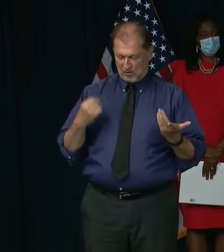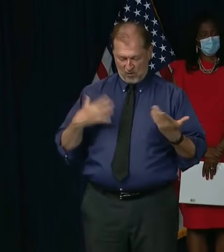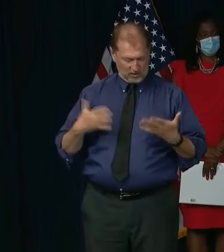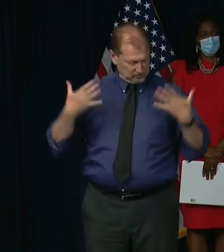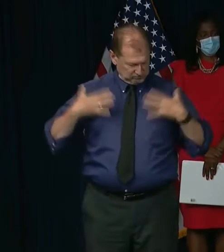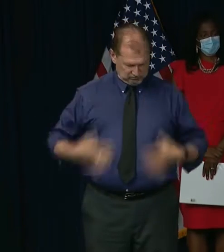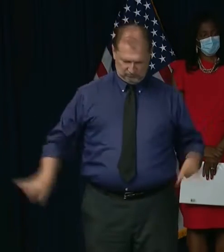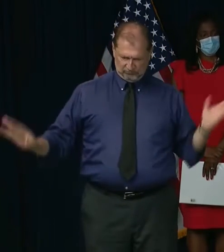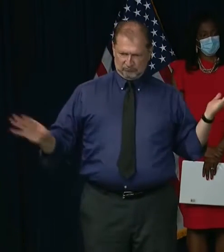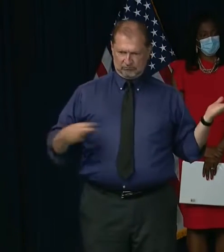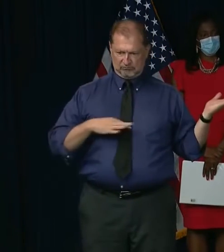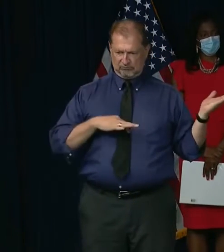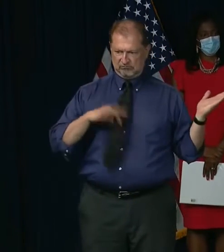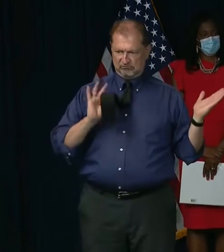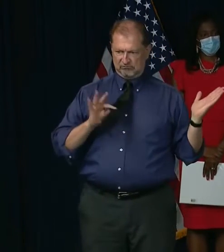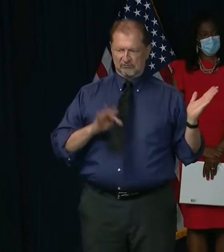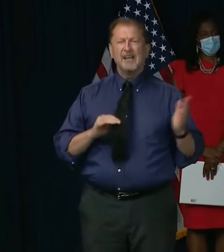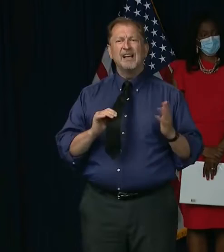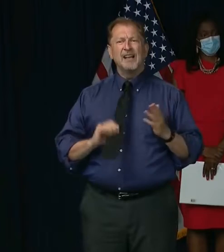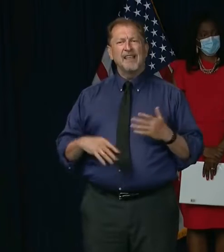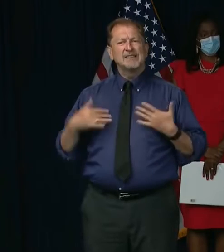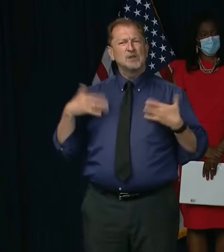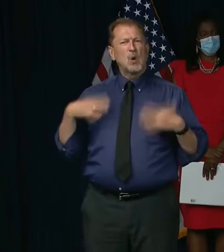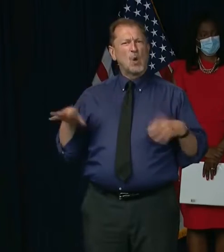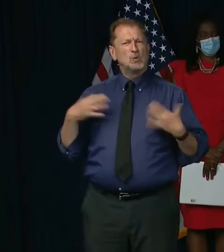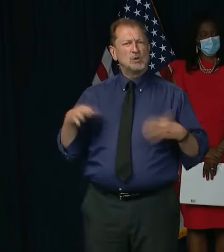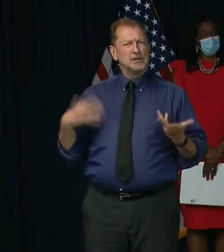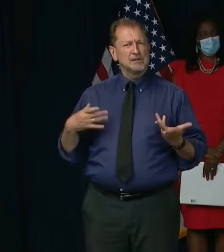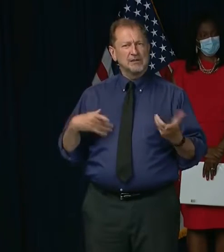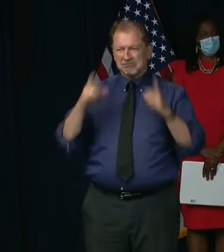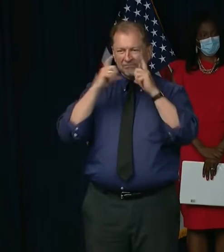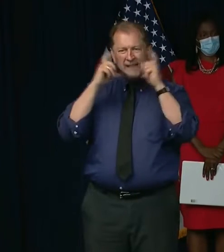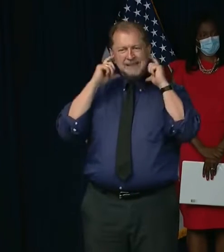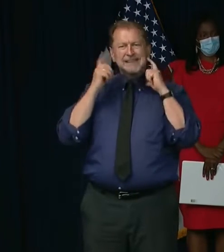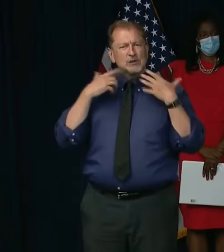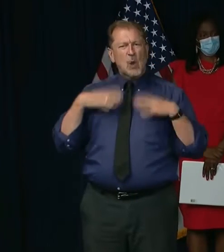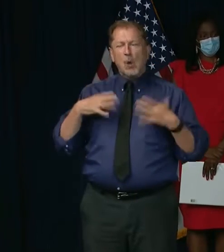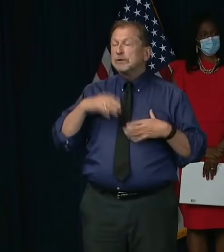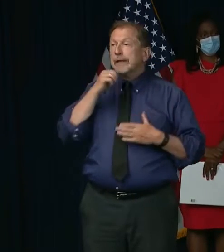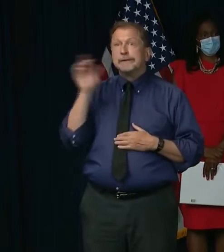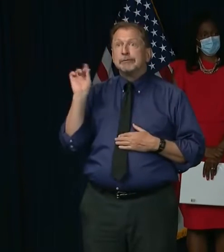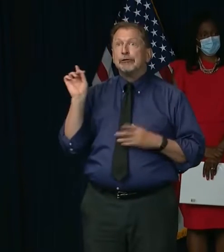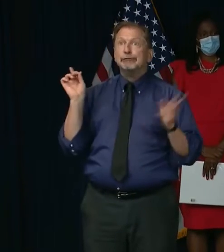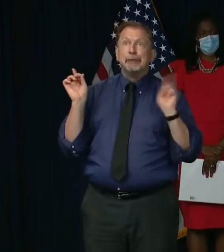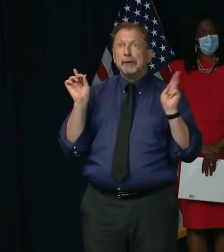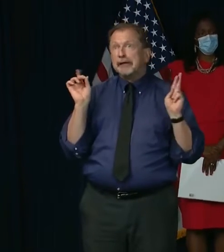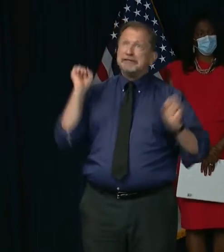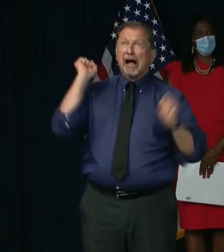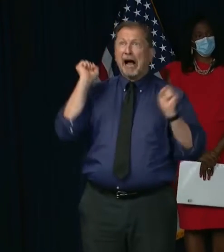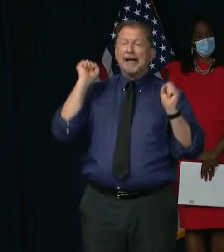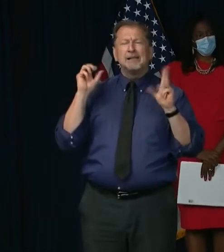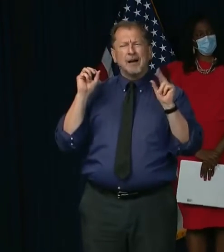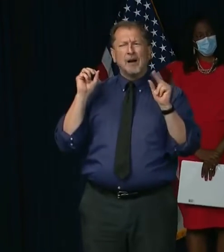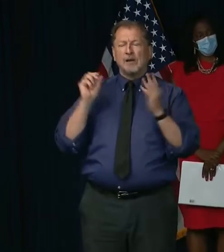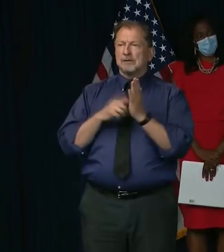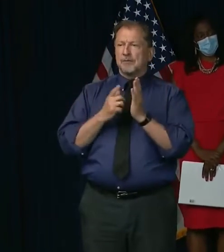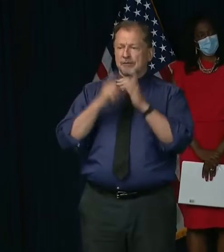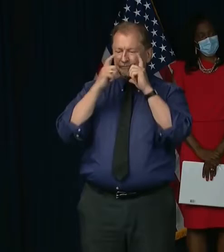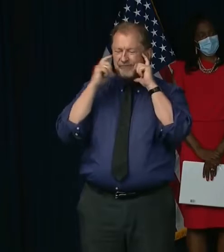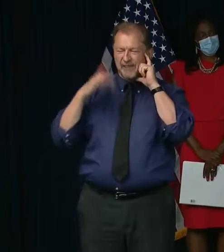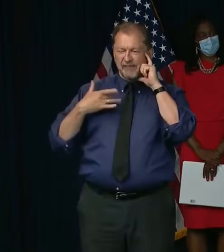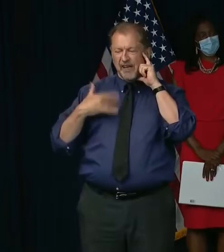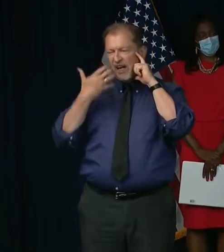dress. Maybe it's uncomfortable or too hot or itchy at first,